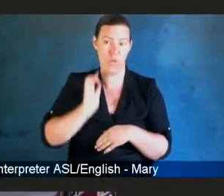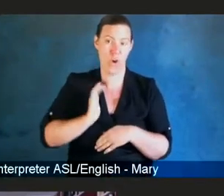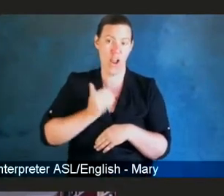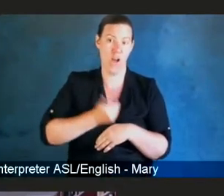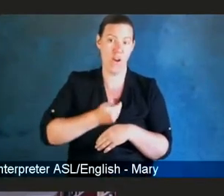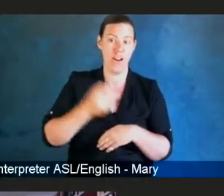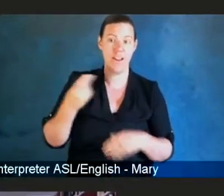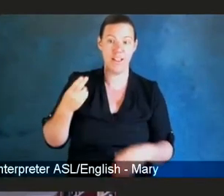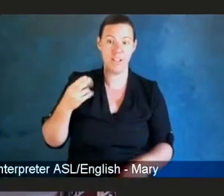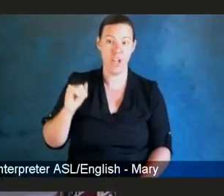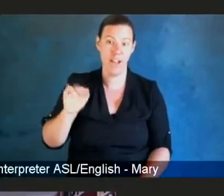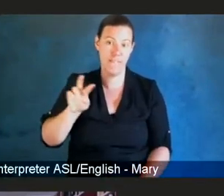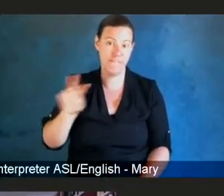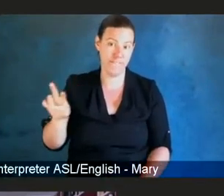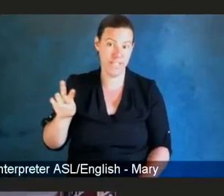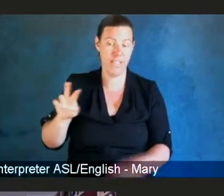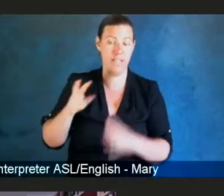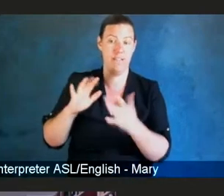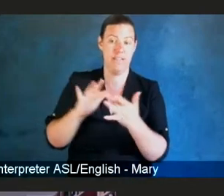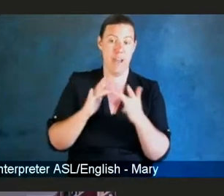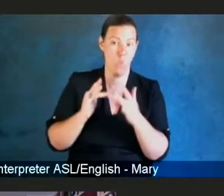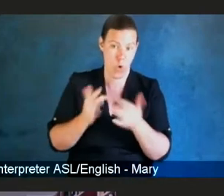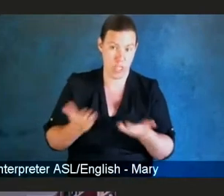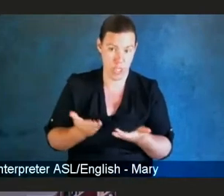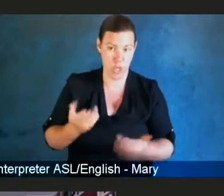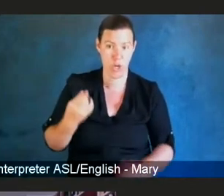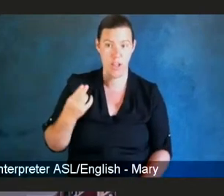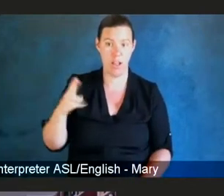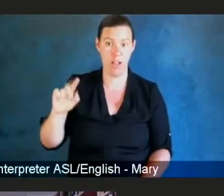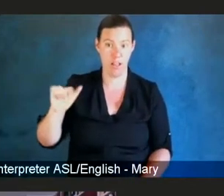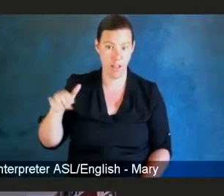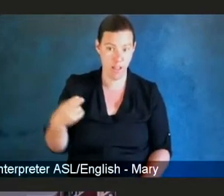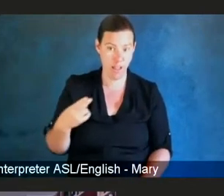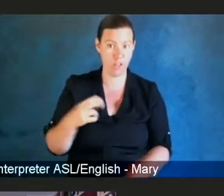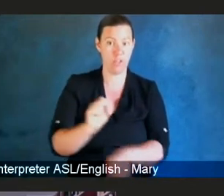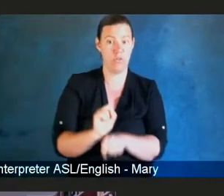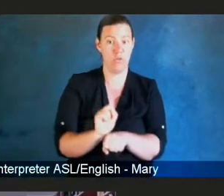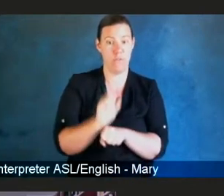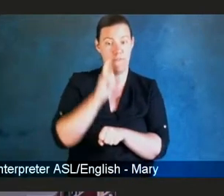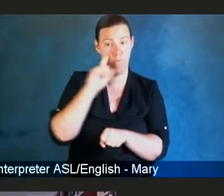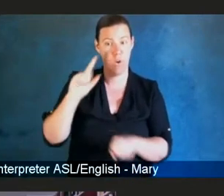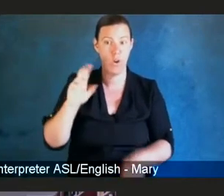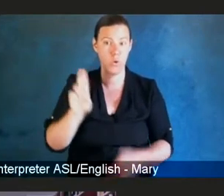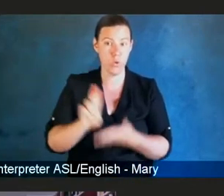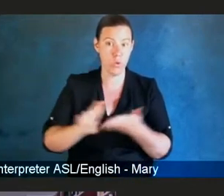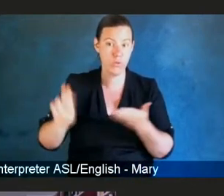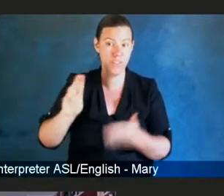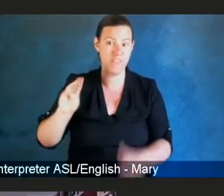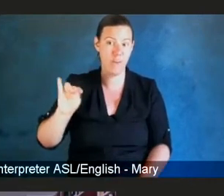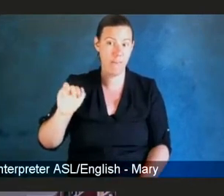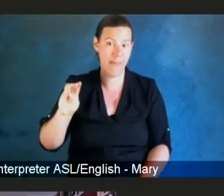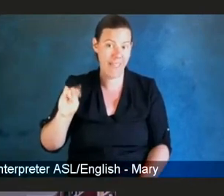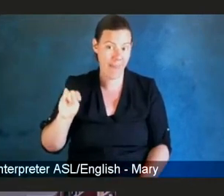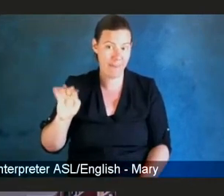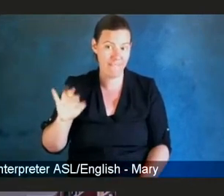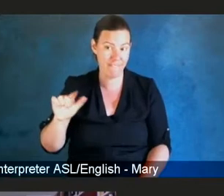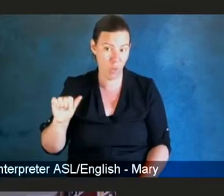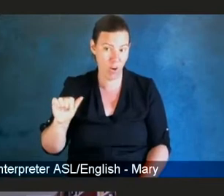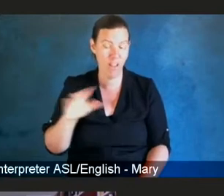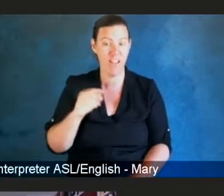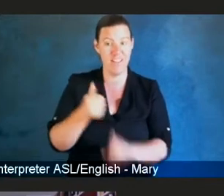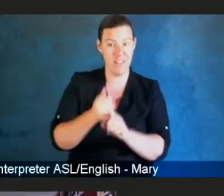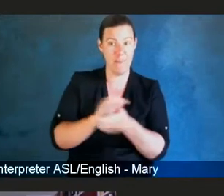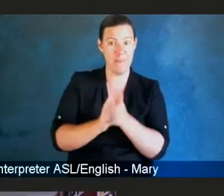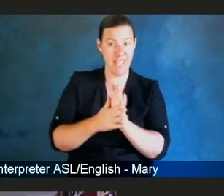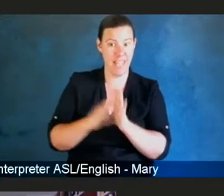held faculty positions at the University of Miami in Florida and the University of Washington, where he became a professor of medicine. He held several positions